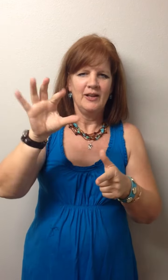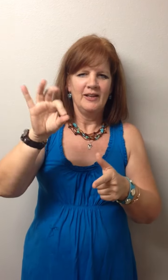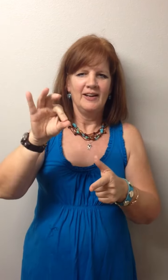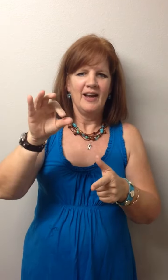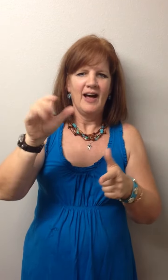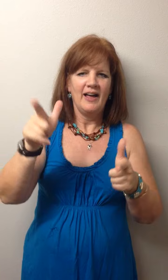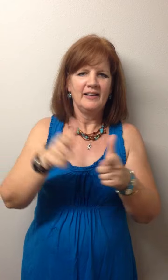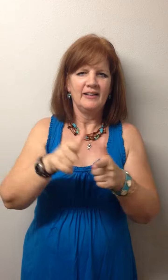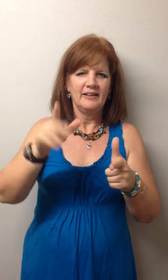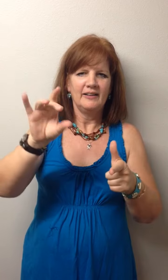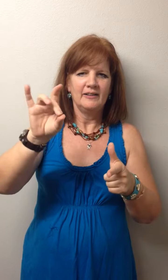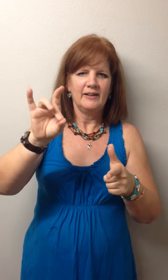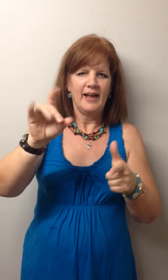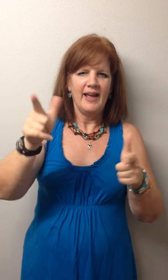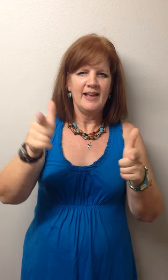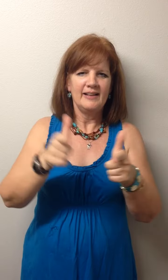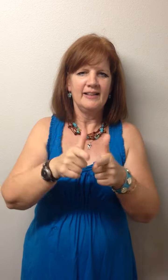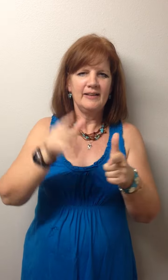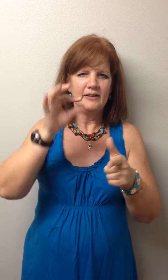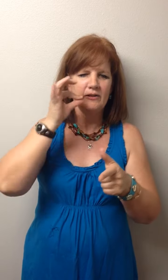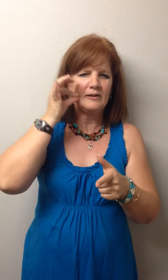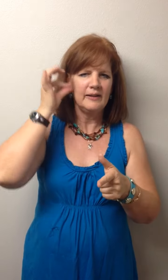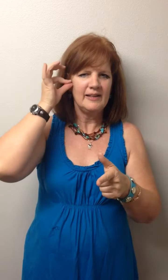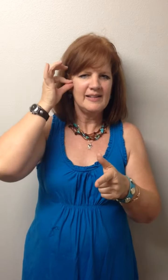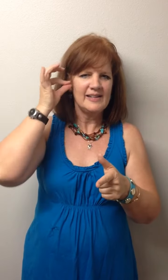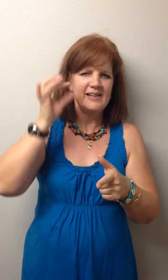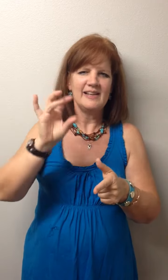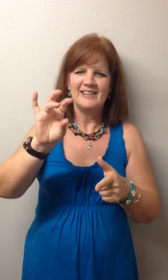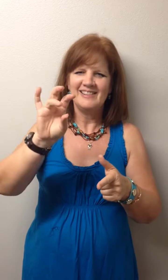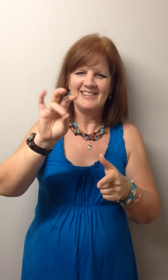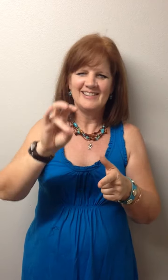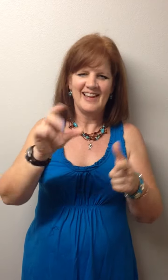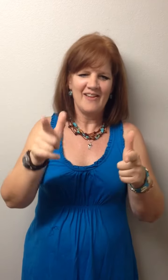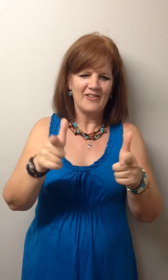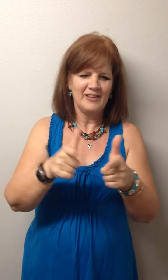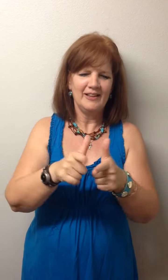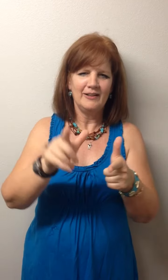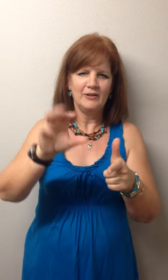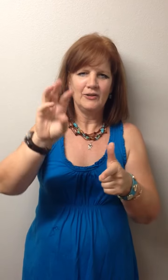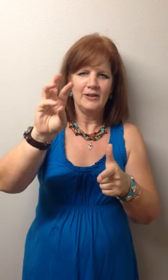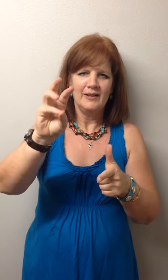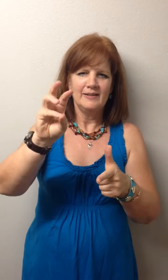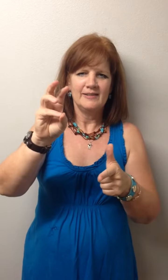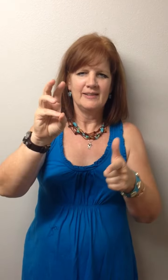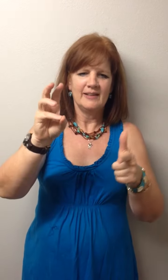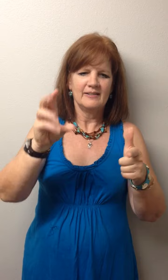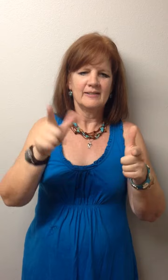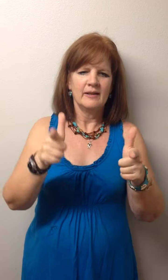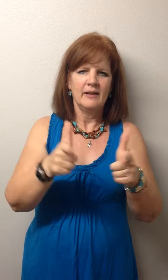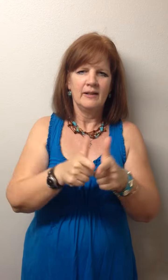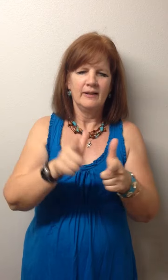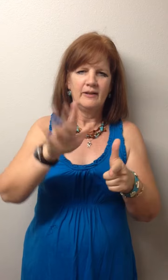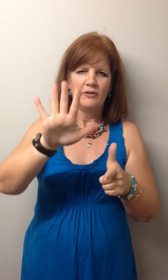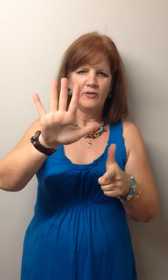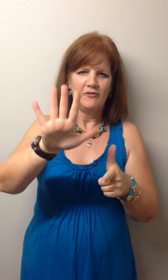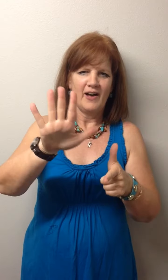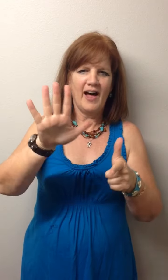9 little, 8 little Indians, 7 little, 6 little, 5